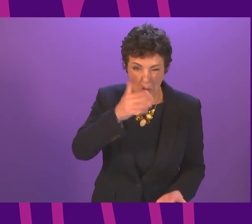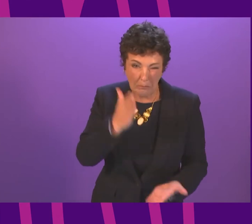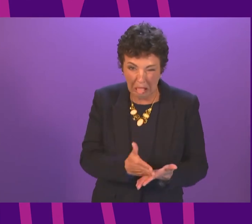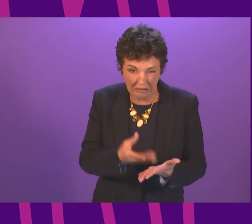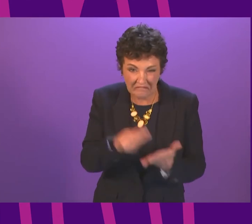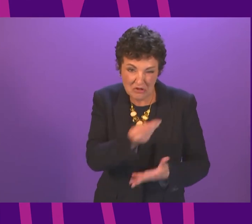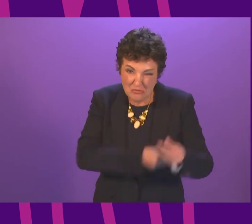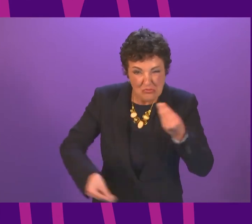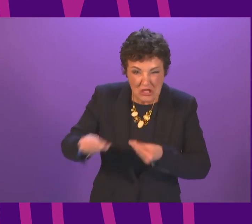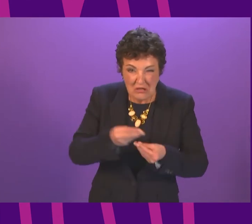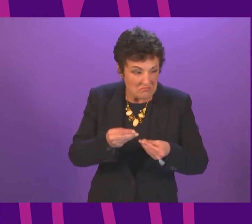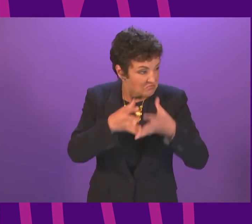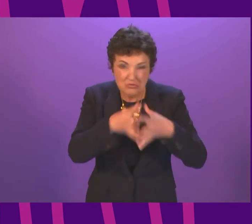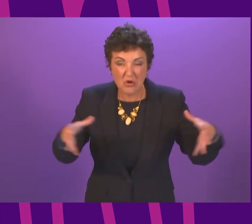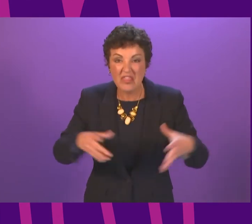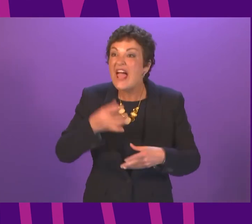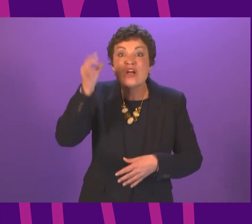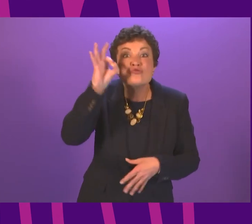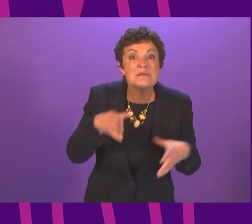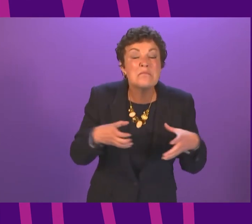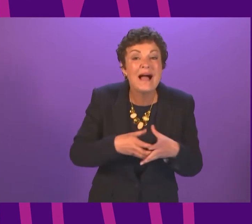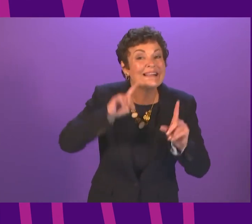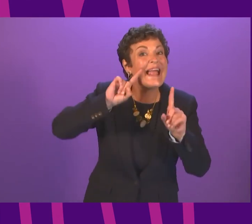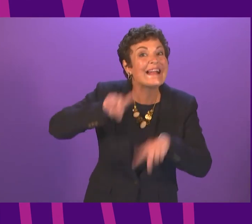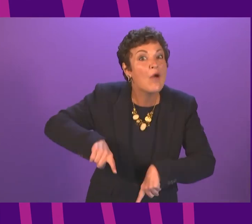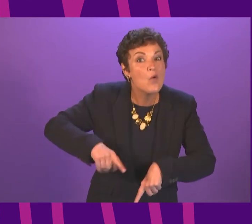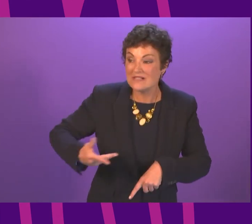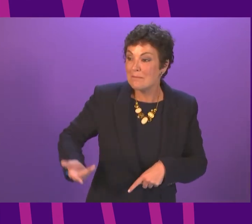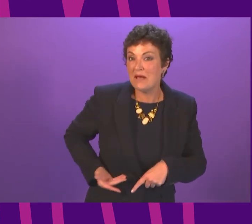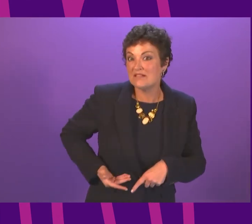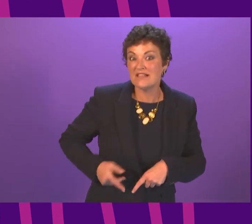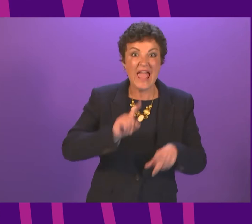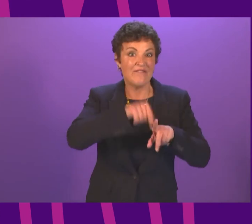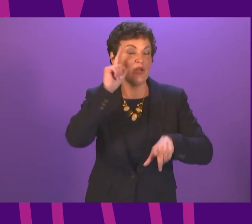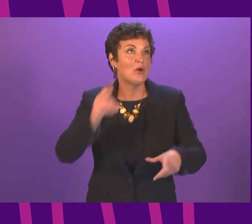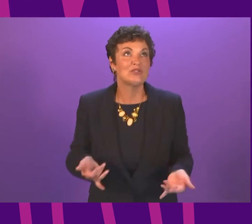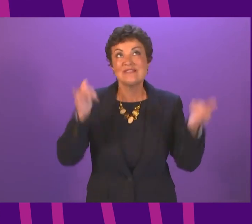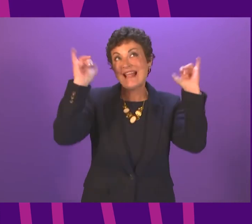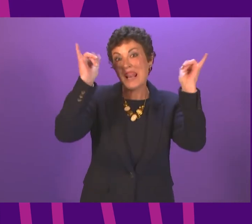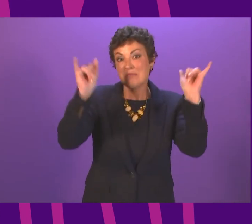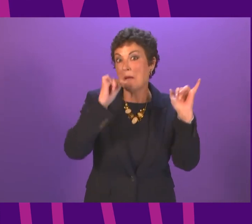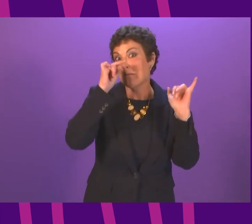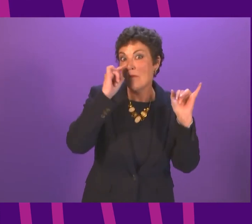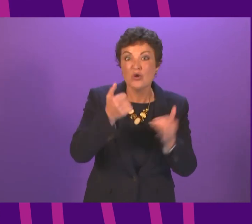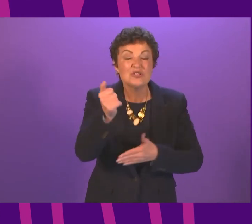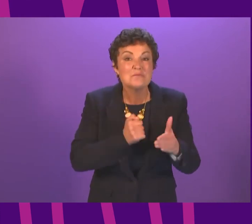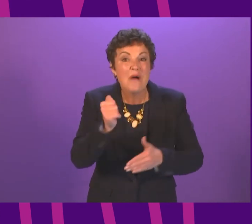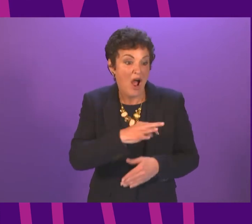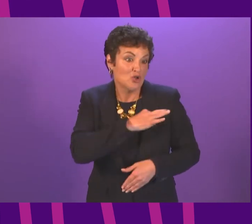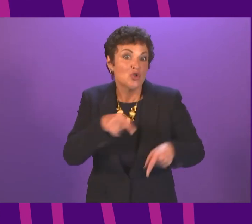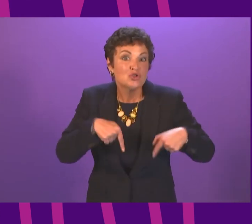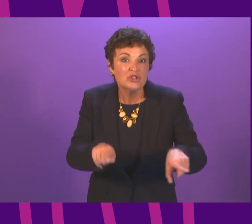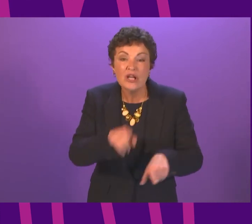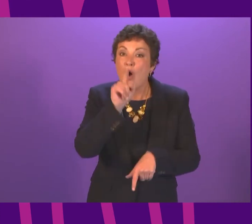economic growth. A Green Party that ignores business unless they want to celebrate a high-end bar on George Street. And a Green Party that wants to risk